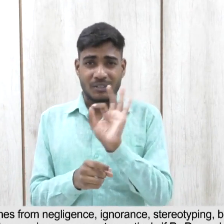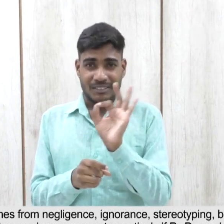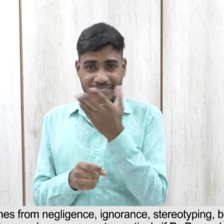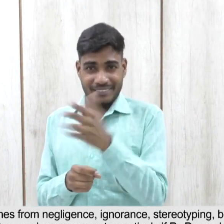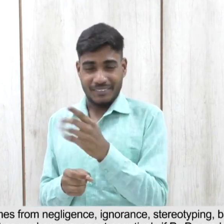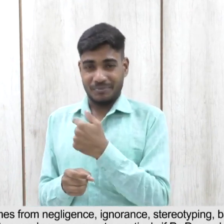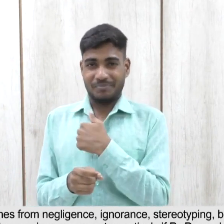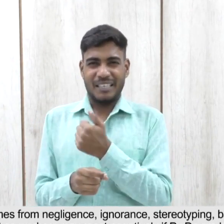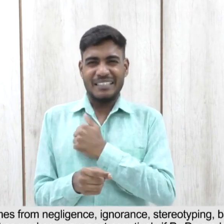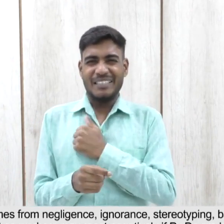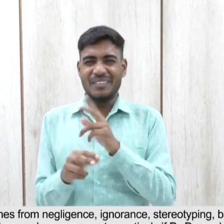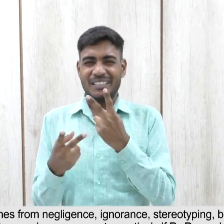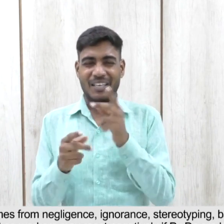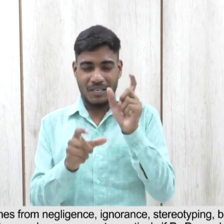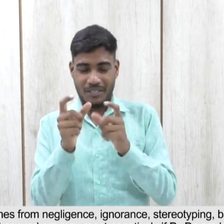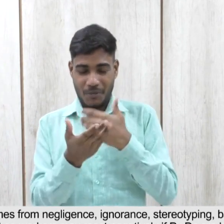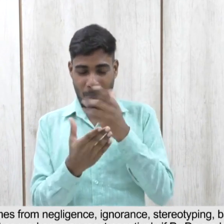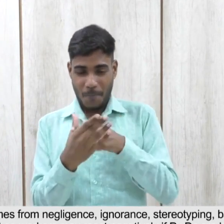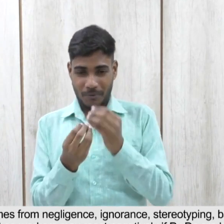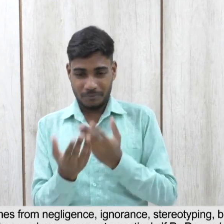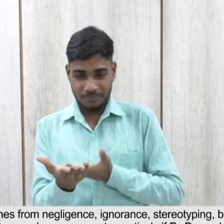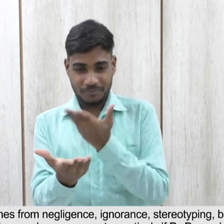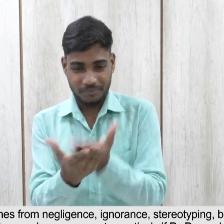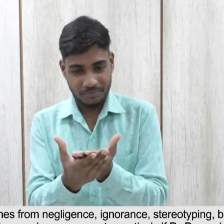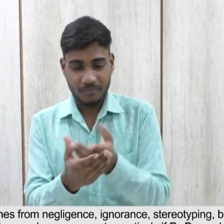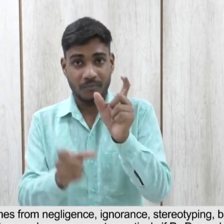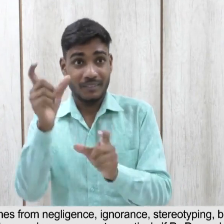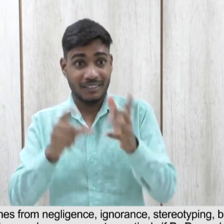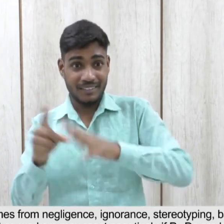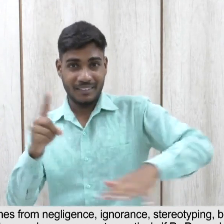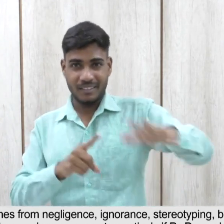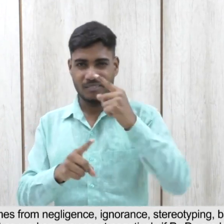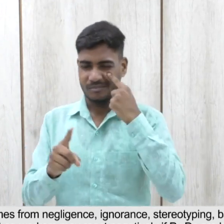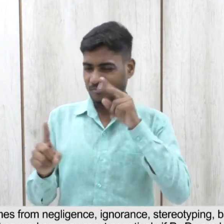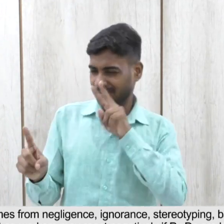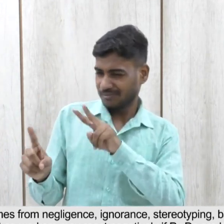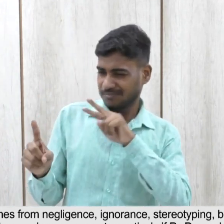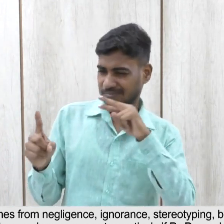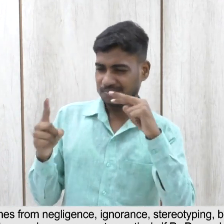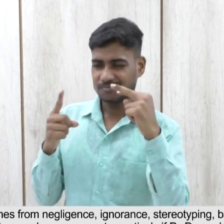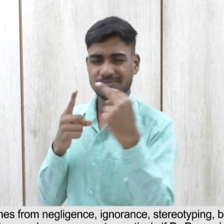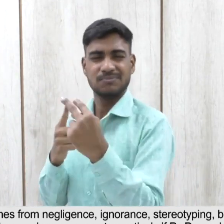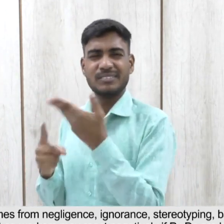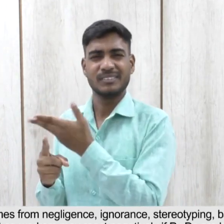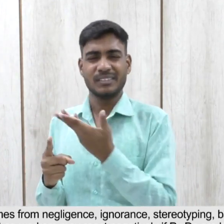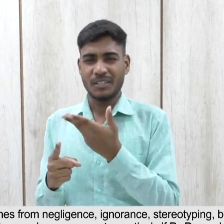negative attitude comes from negligence, ignorance, stereotyping, backlash and fear